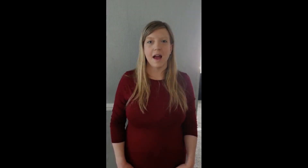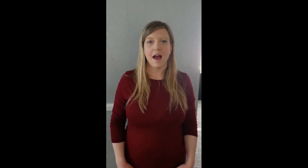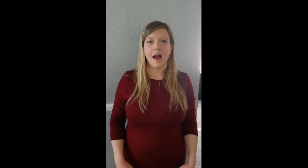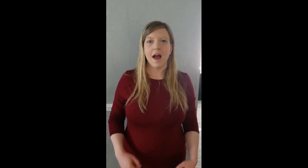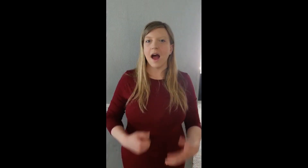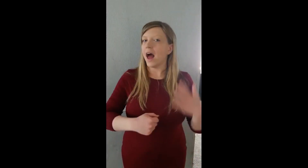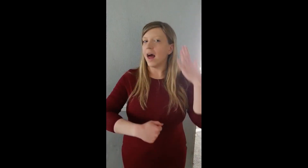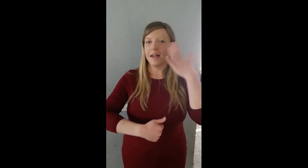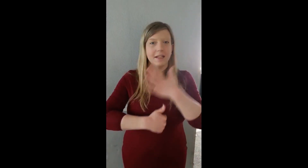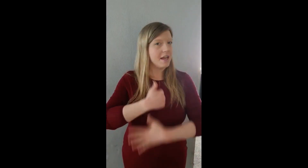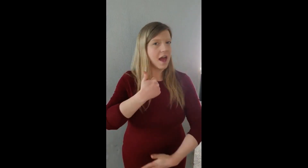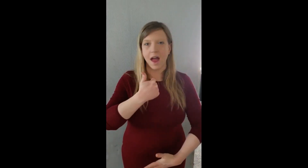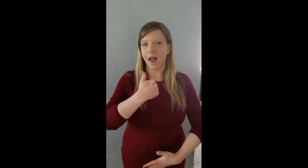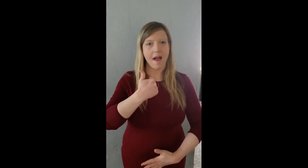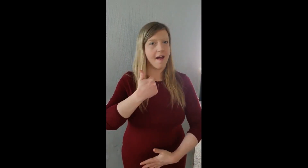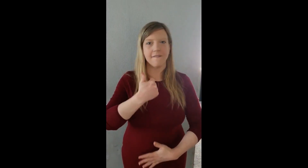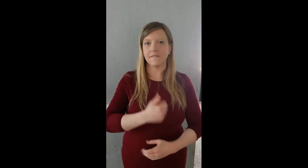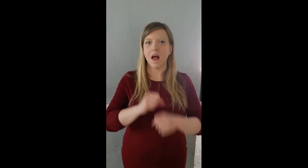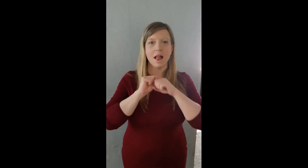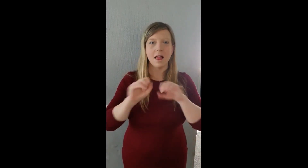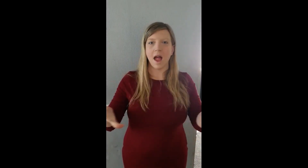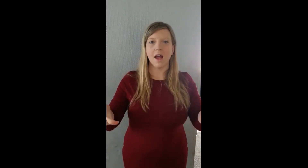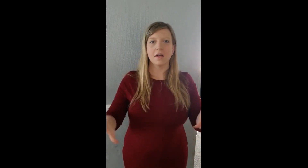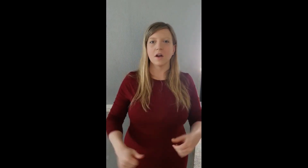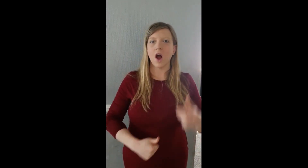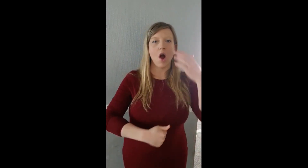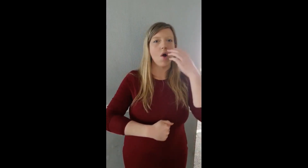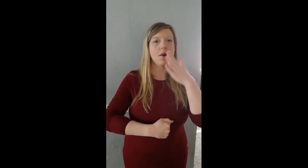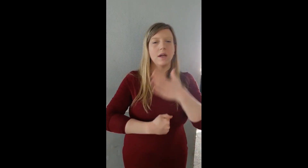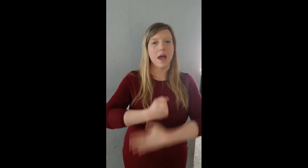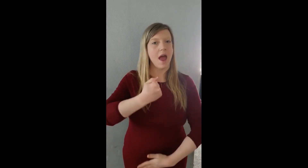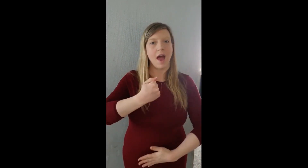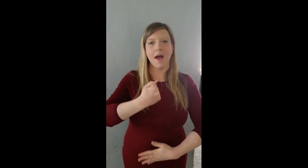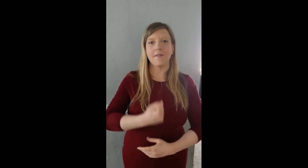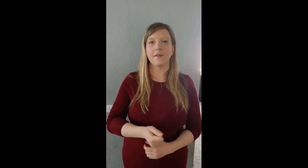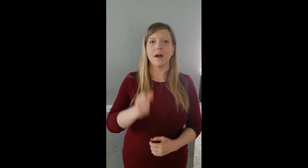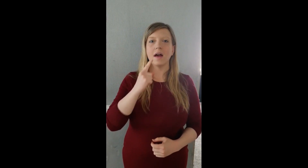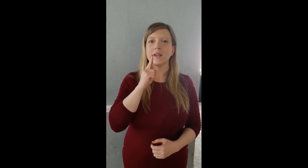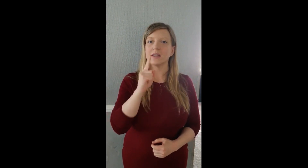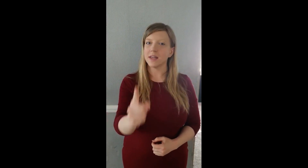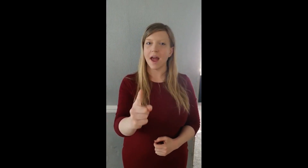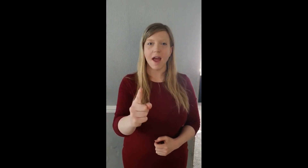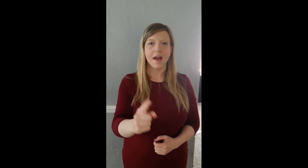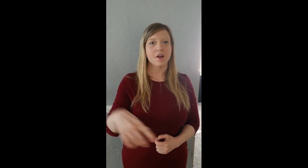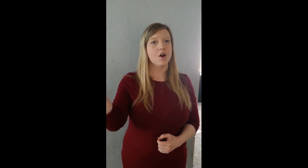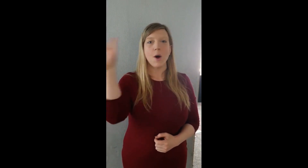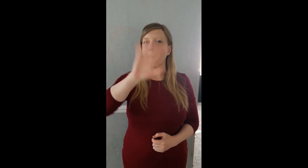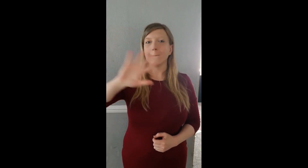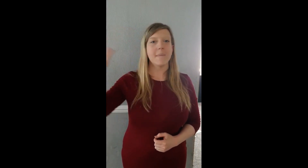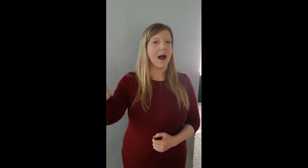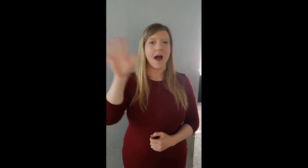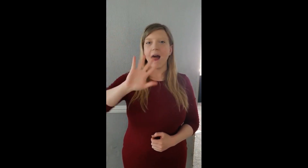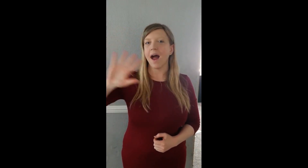I'll never let go Never say goodbye